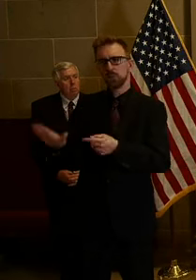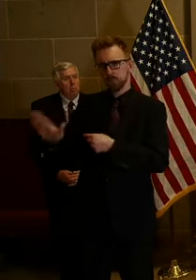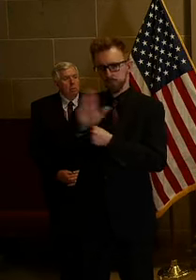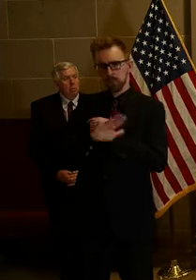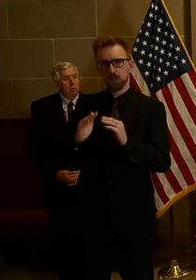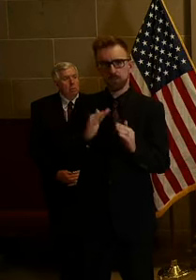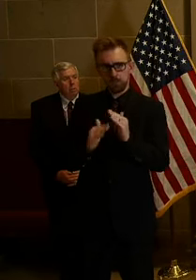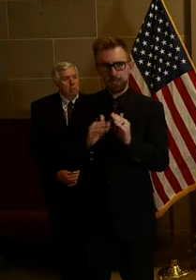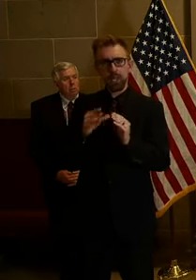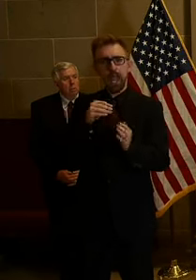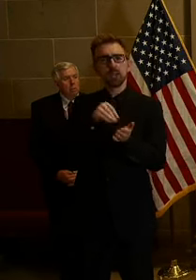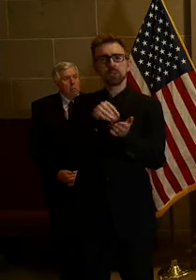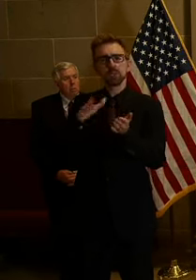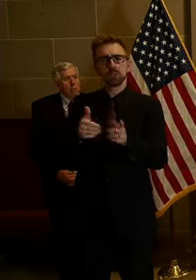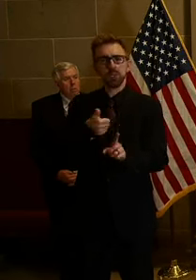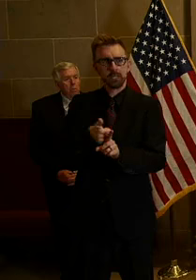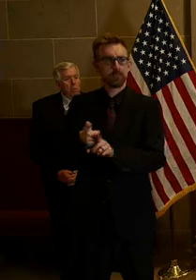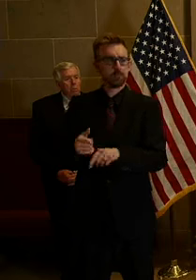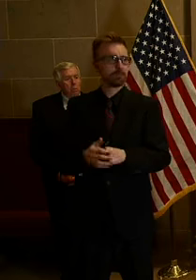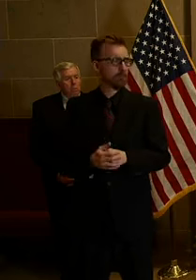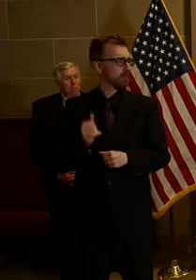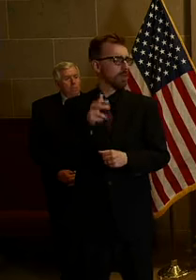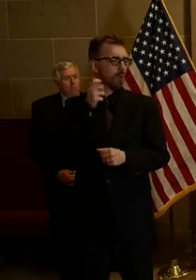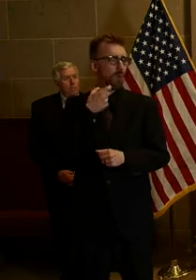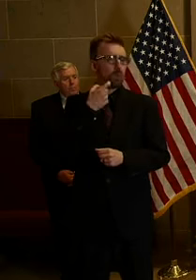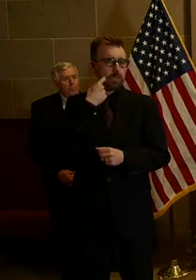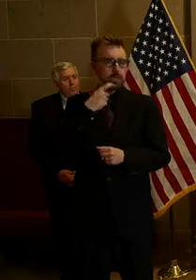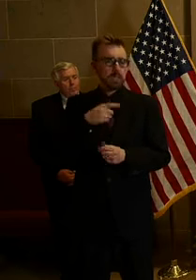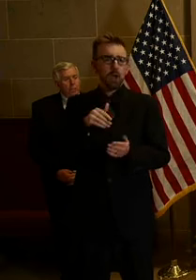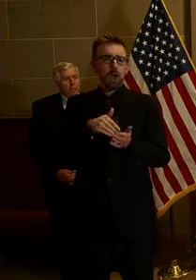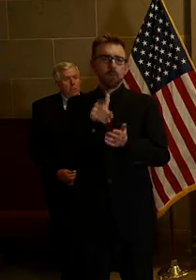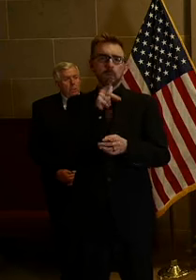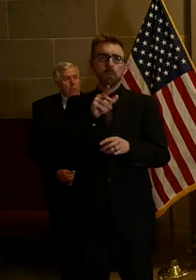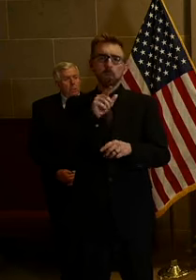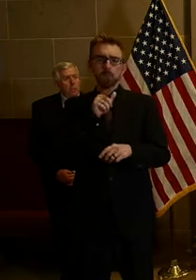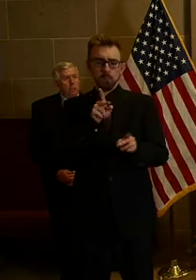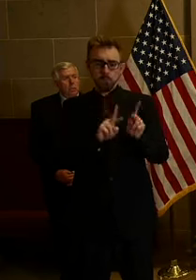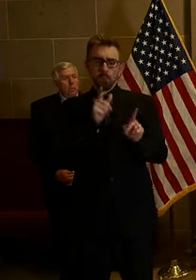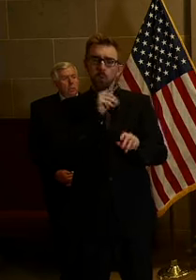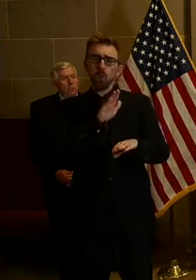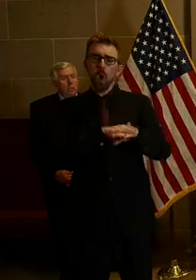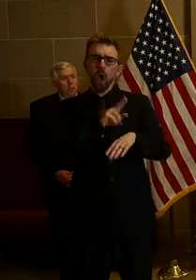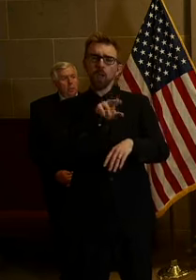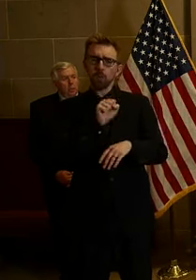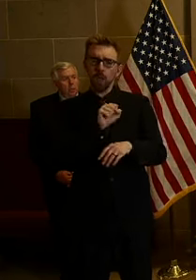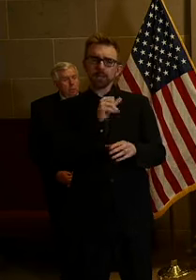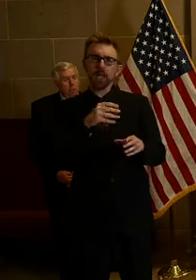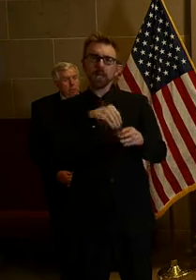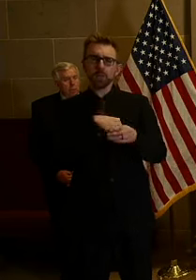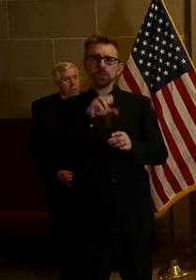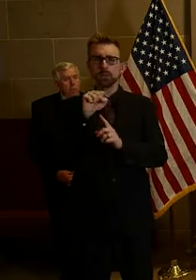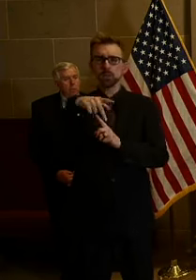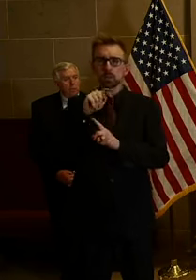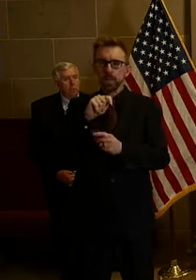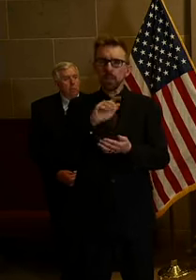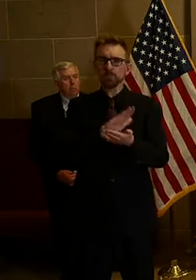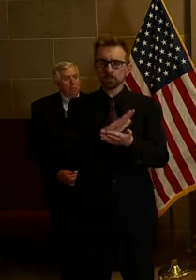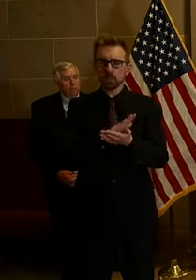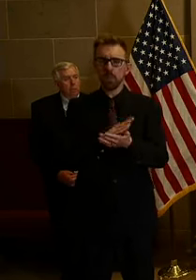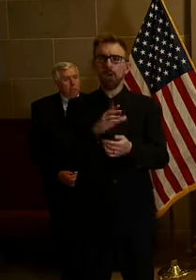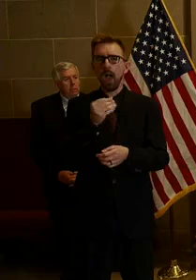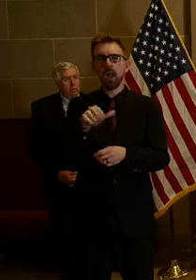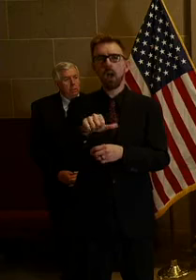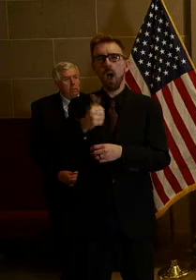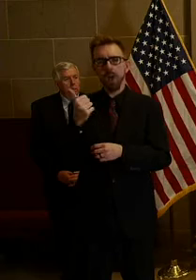our students. And I've been hearing recently that often the people who are on board those buses include the superintendent of schools and other